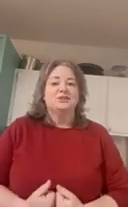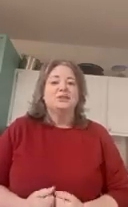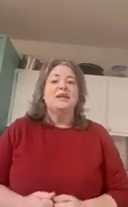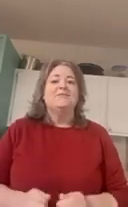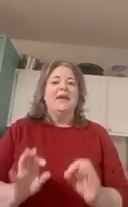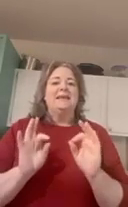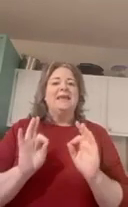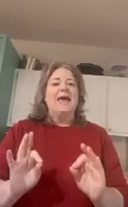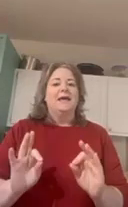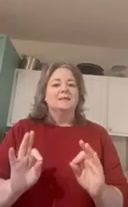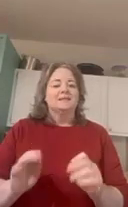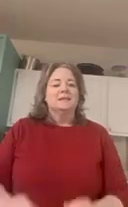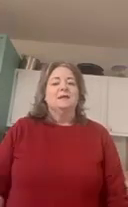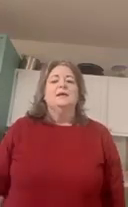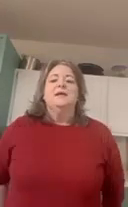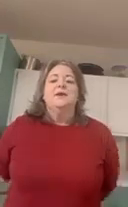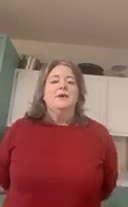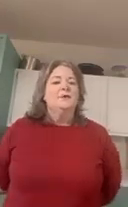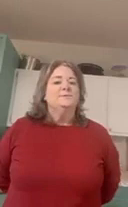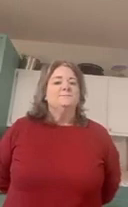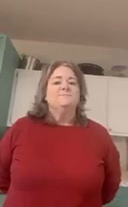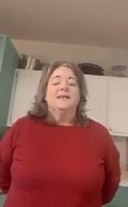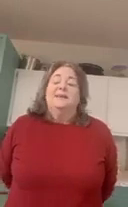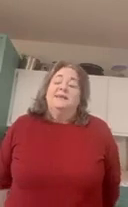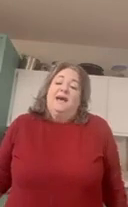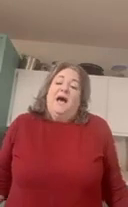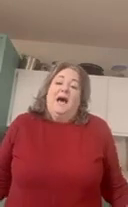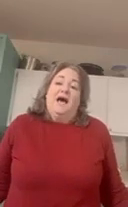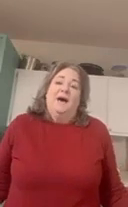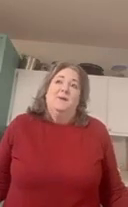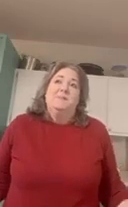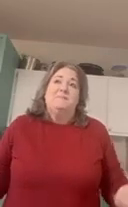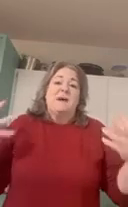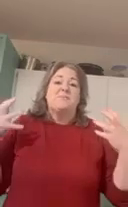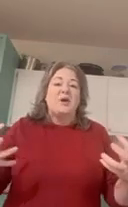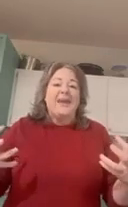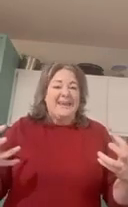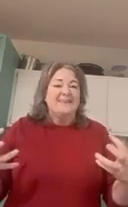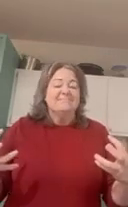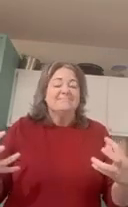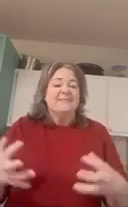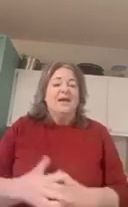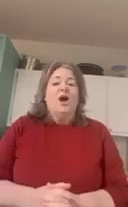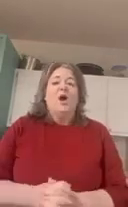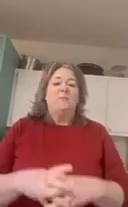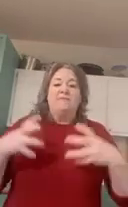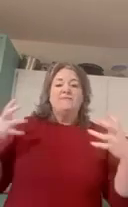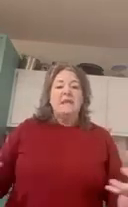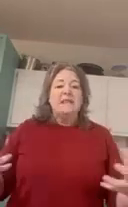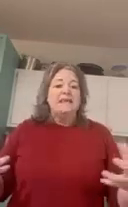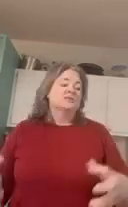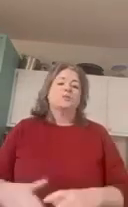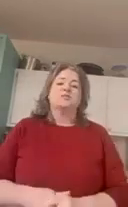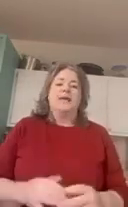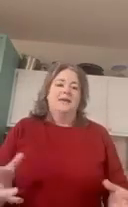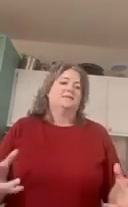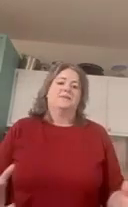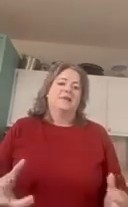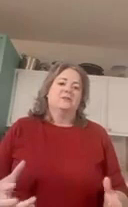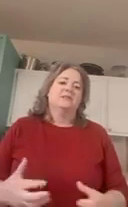achieve and yet my brain or my feelings were saying something else and